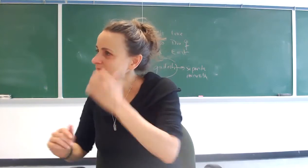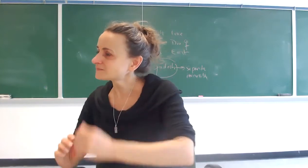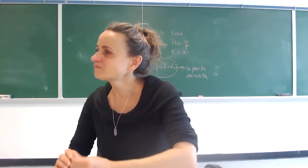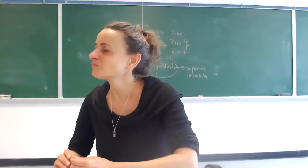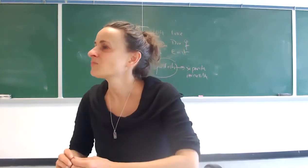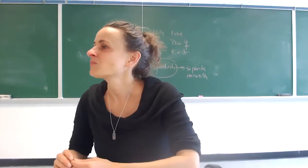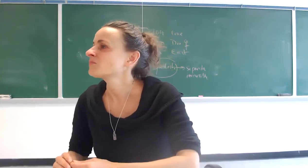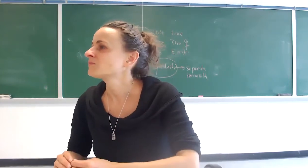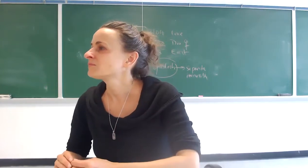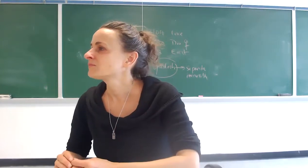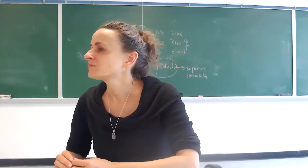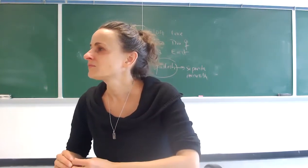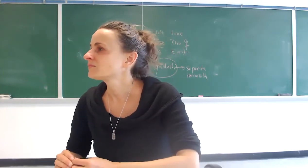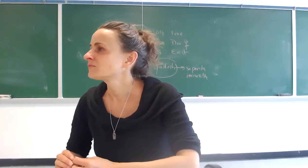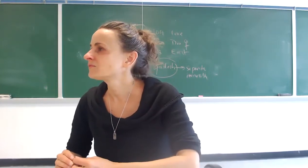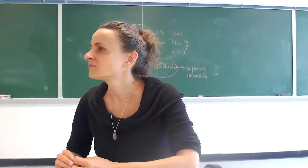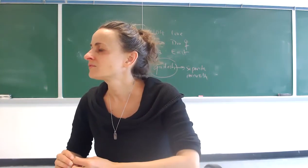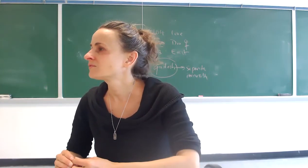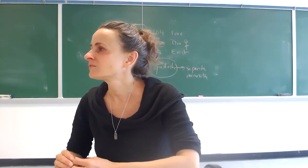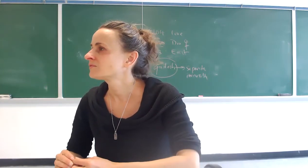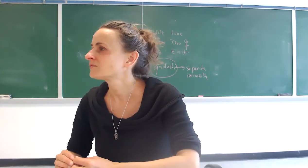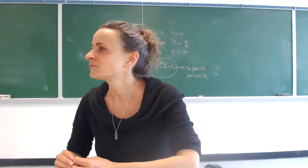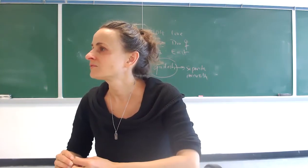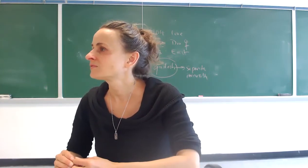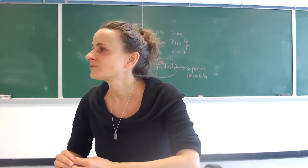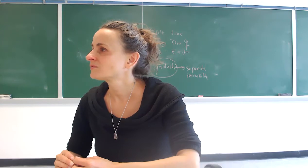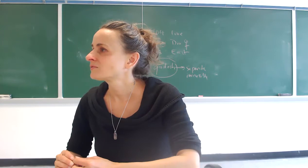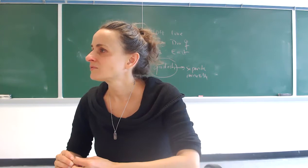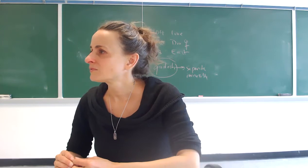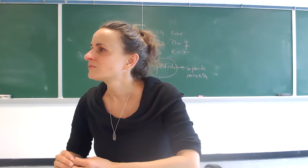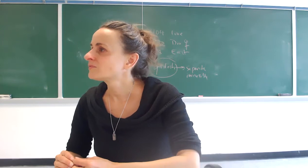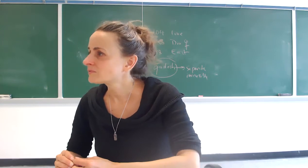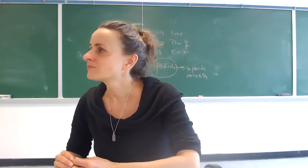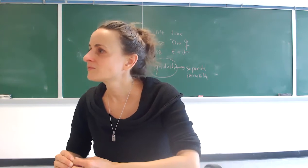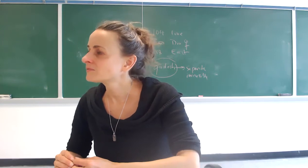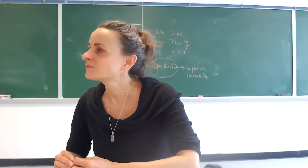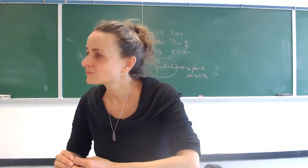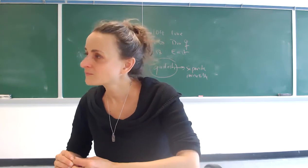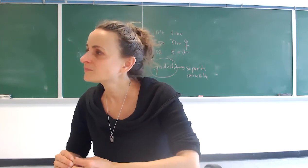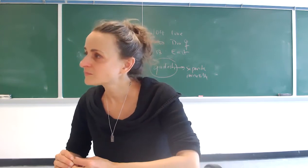you you say that like this part which is the trace of god so then